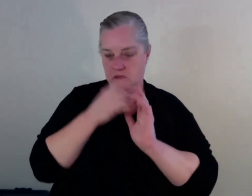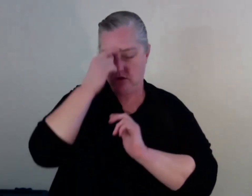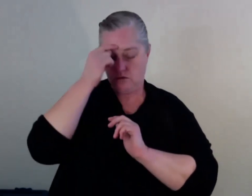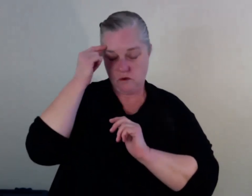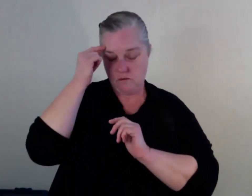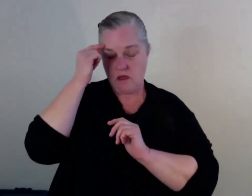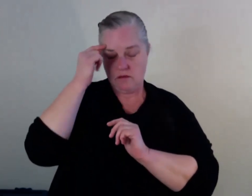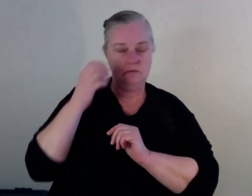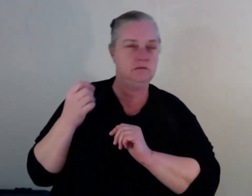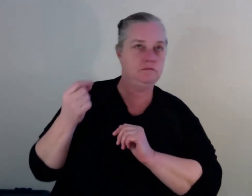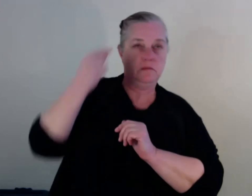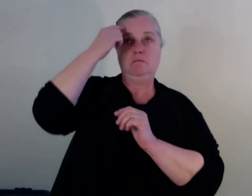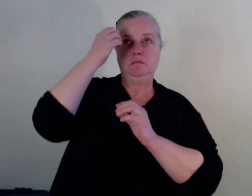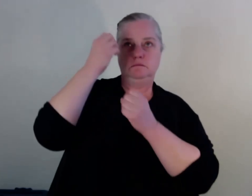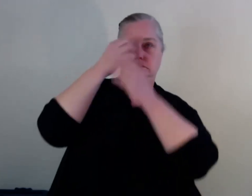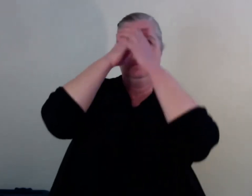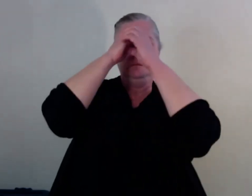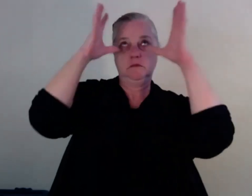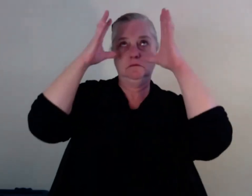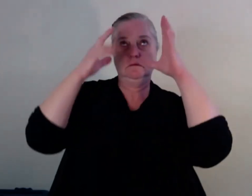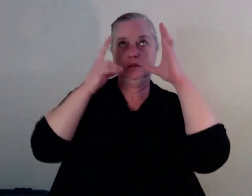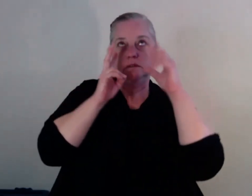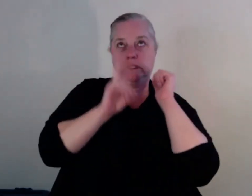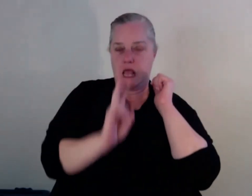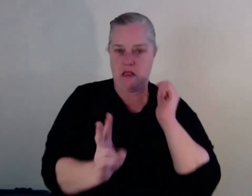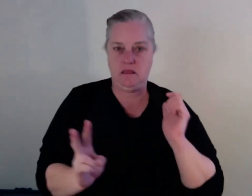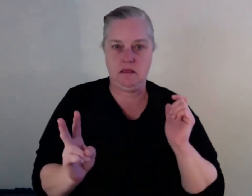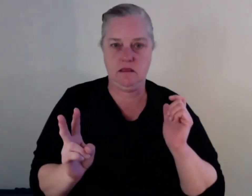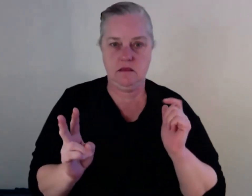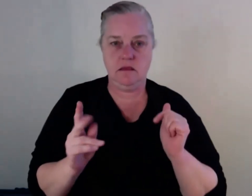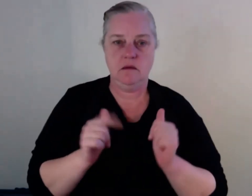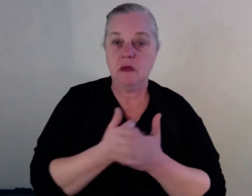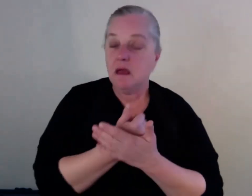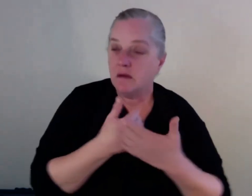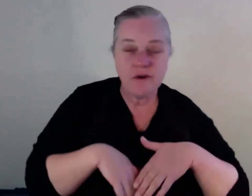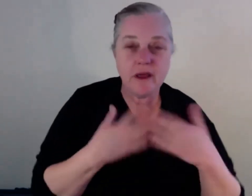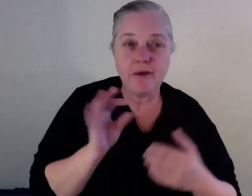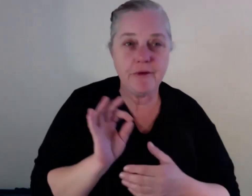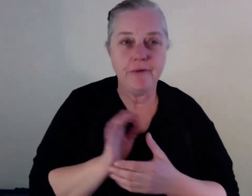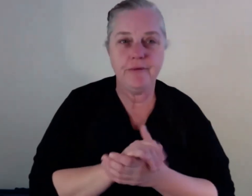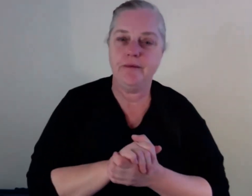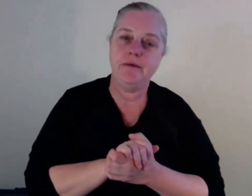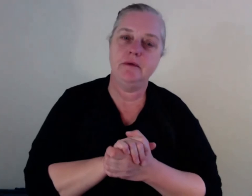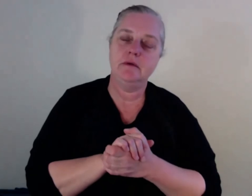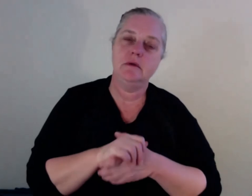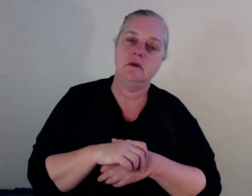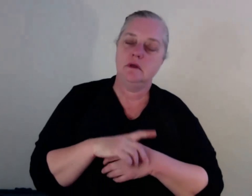to go. So, maybe also my intention was to figure out what was happening with me, but I was very fortunate that I had so much support around me. Not everyone has the